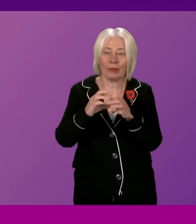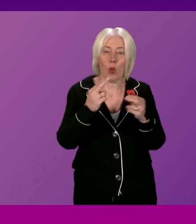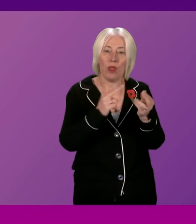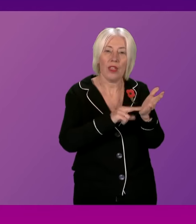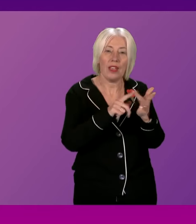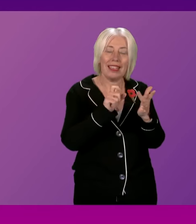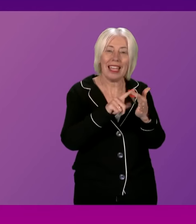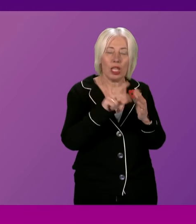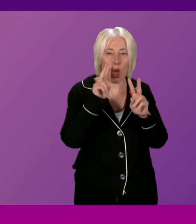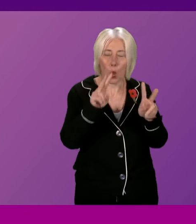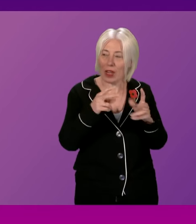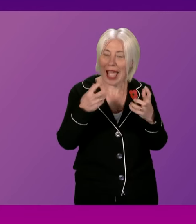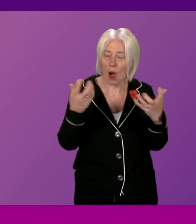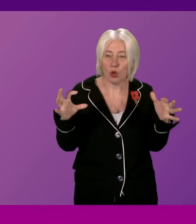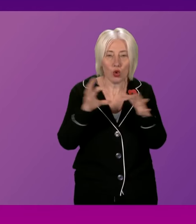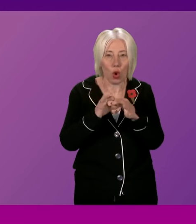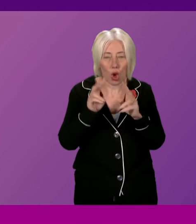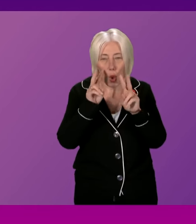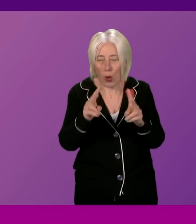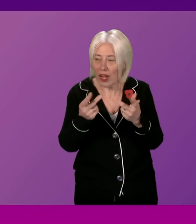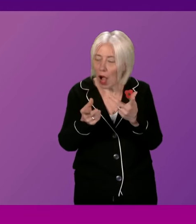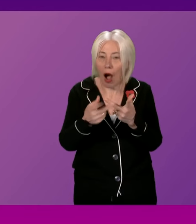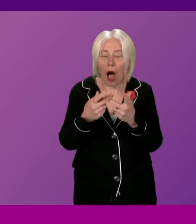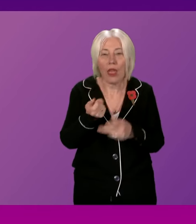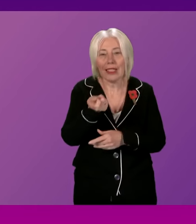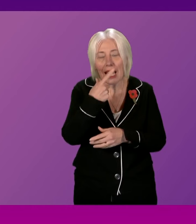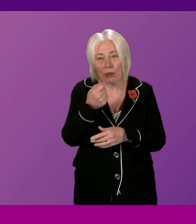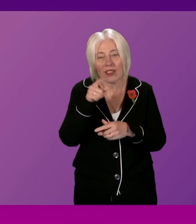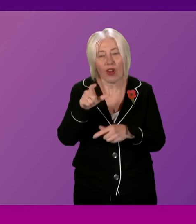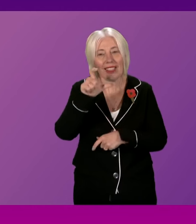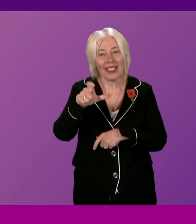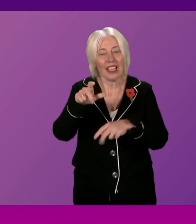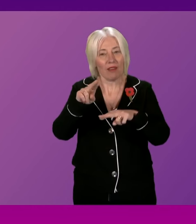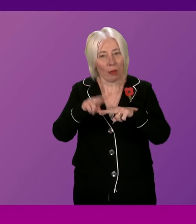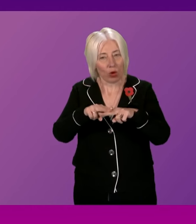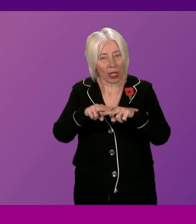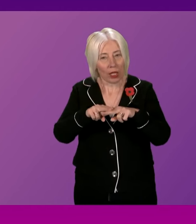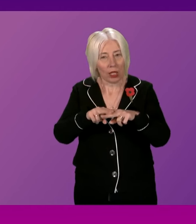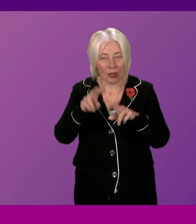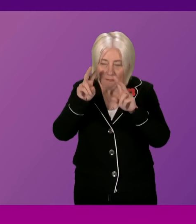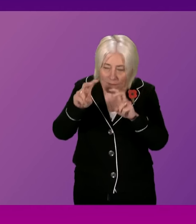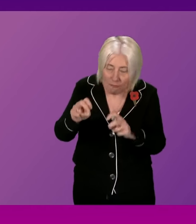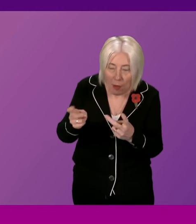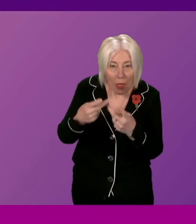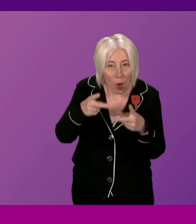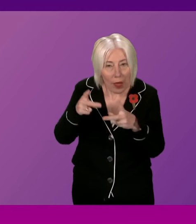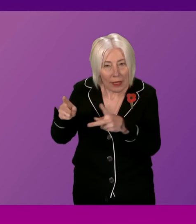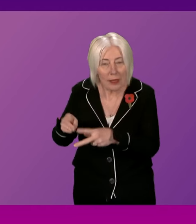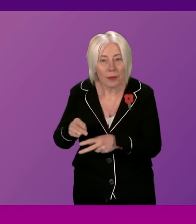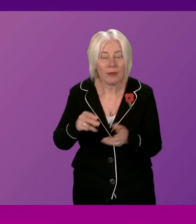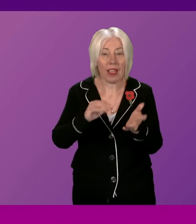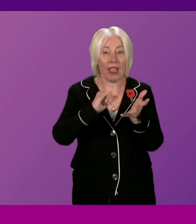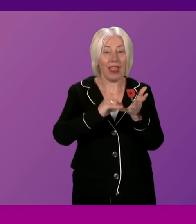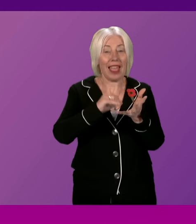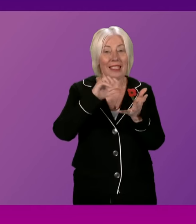technology appraisal of several cystic fibrosis medicines, including CAF TRIO. The SMC will publish final